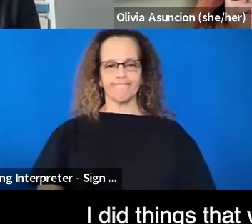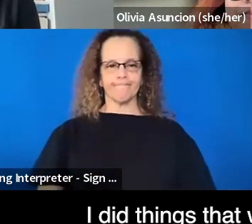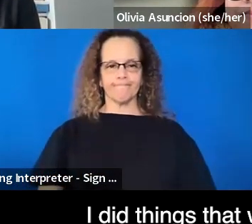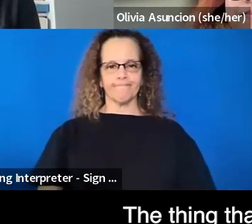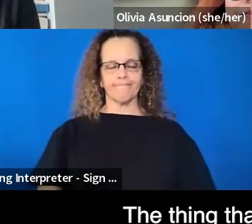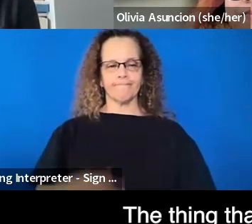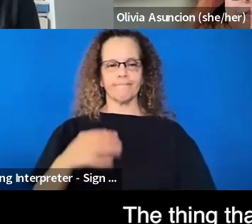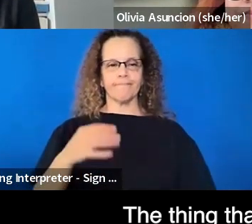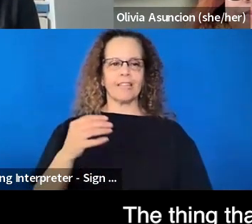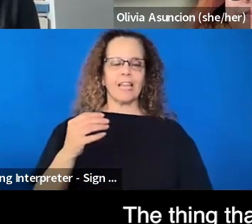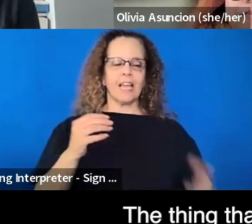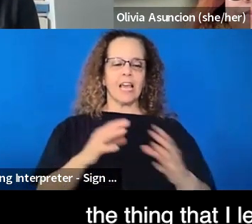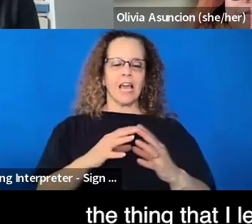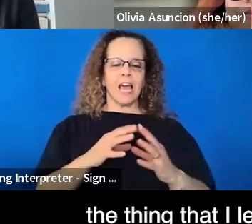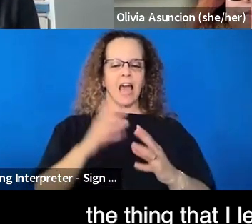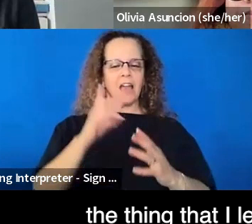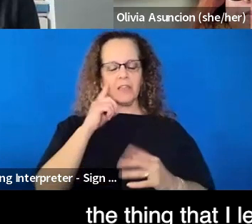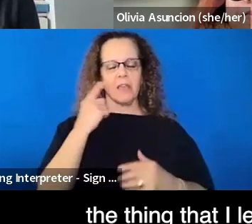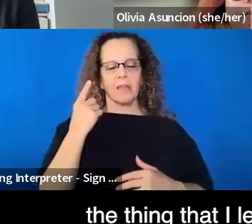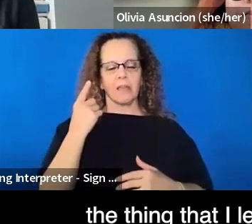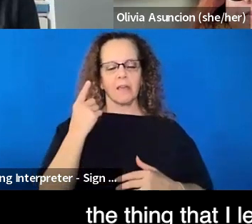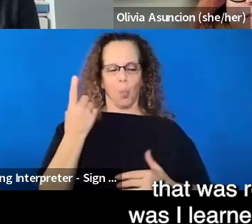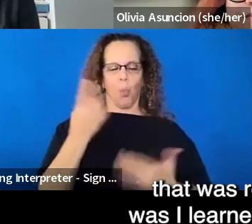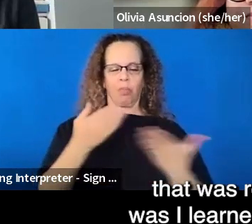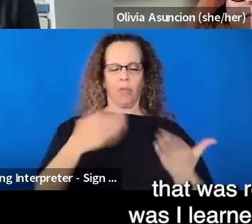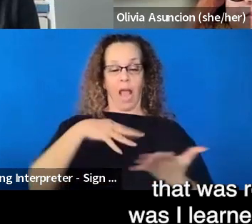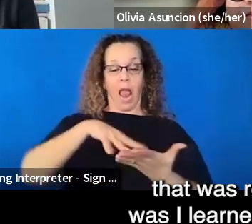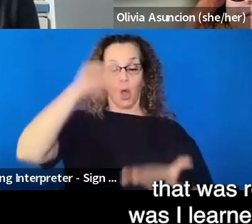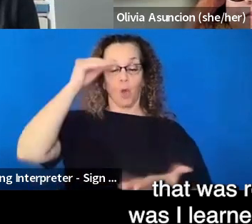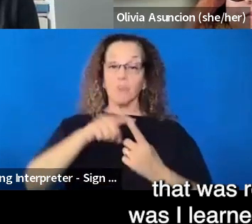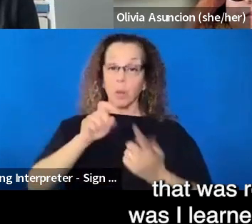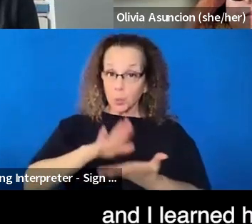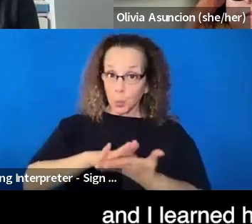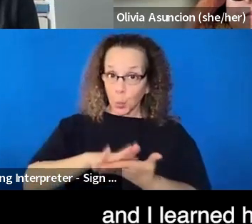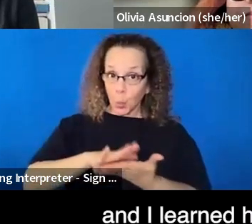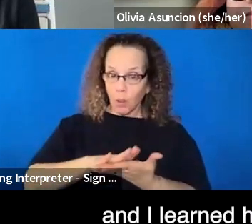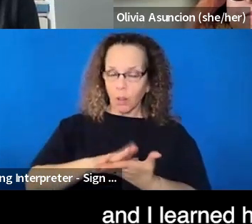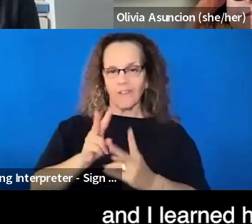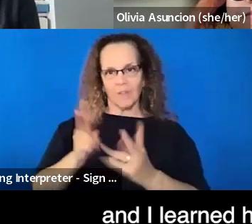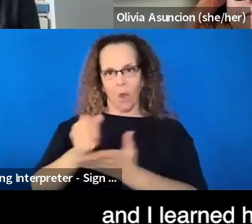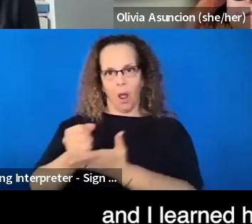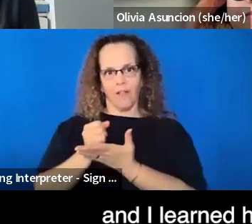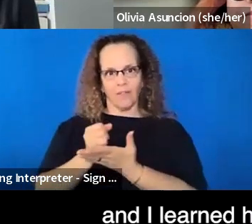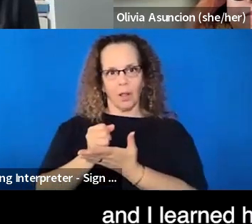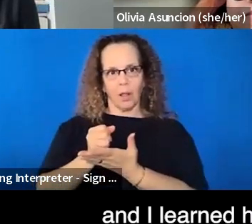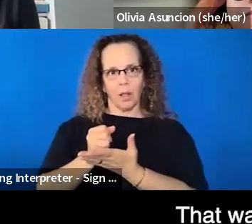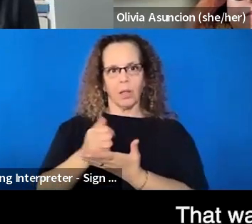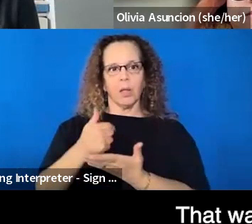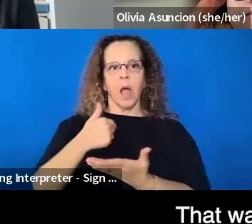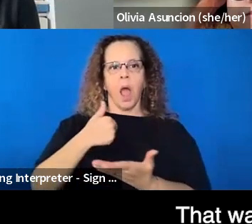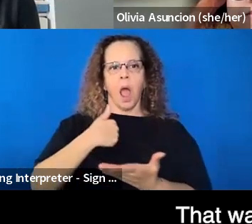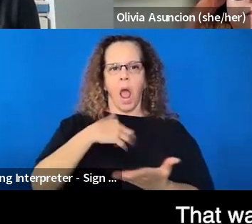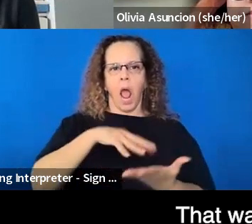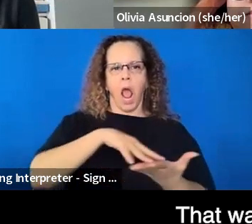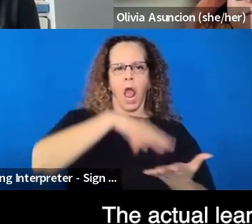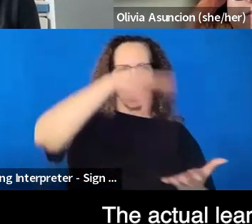weren't that useful. The thing that they learned, the thing that I learned from school that was really helpful was I learned how to learn, I learned how to work hard. That